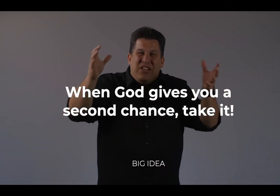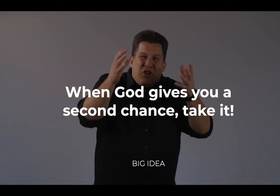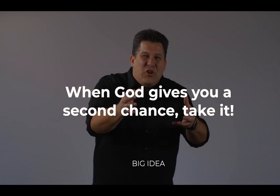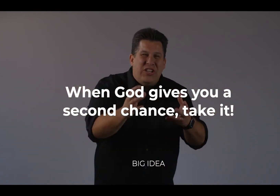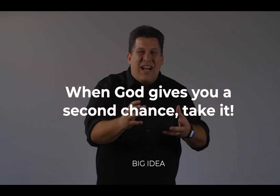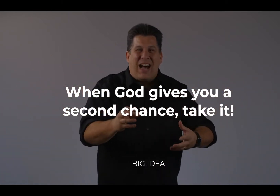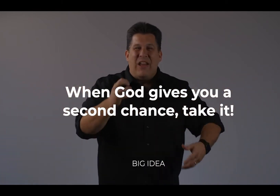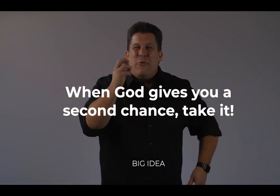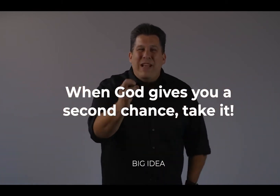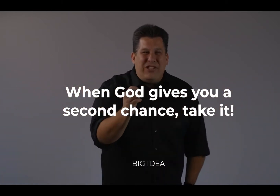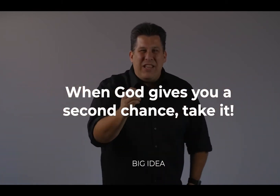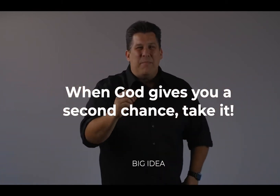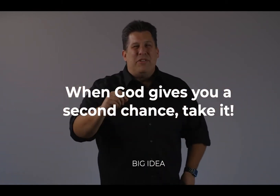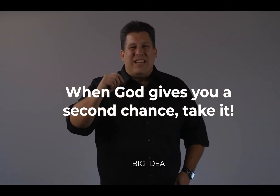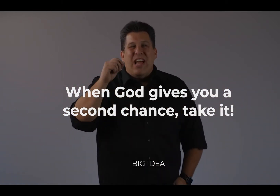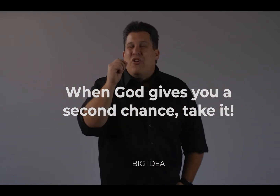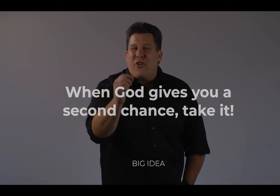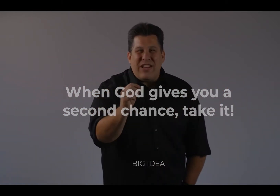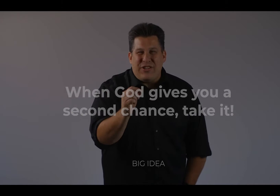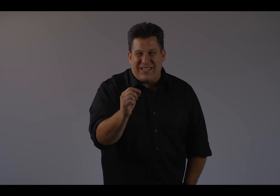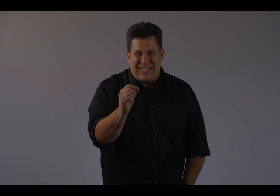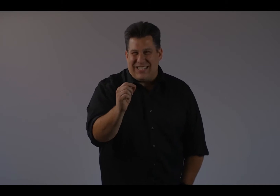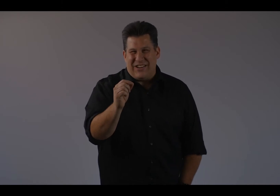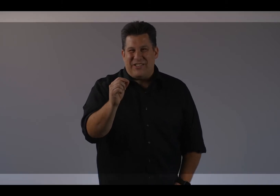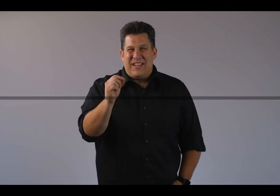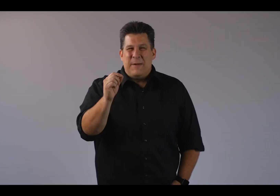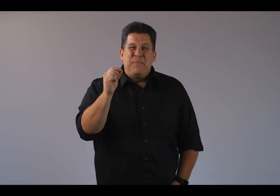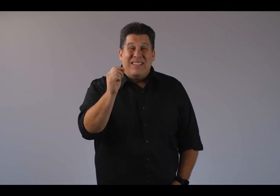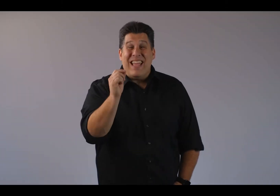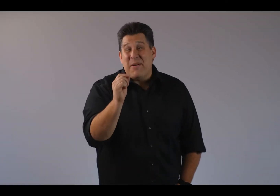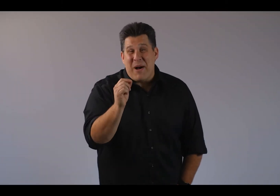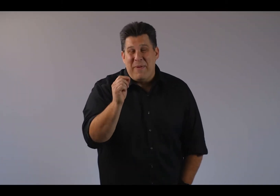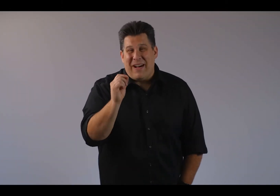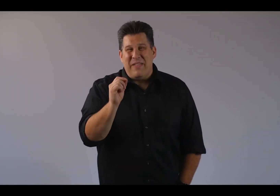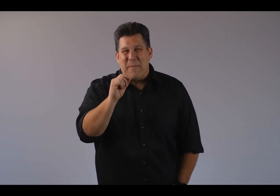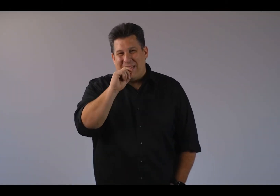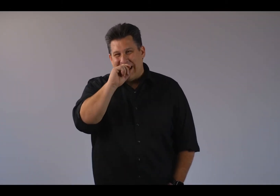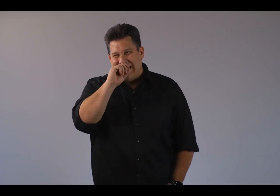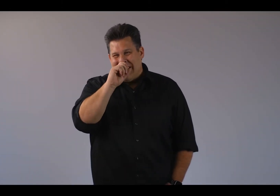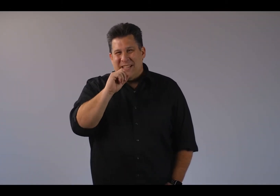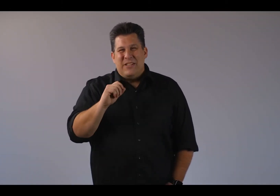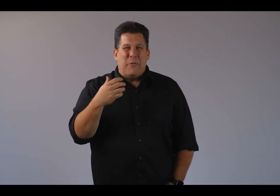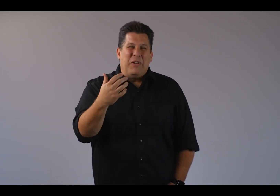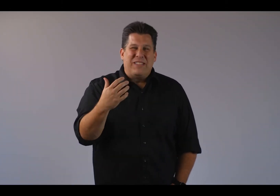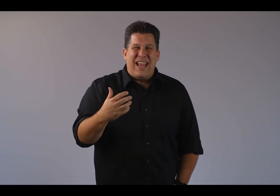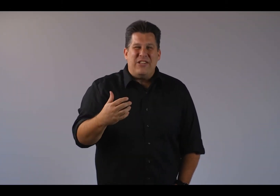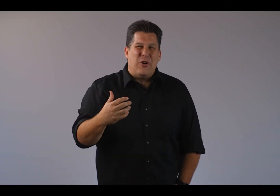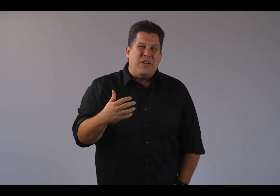He's a good God, rich in mercy, gracious to sinners. Take him up on the mulligan. So I want to look today at Jonah